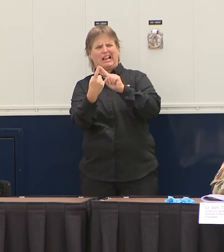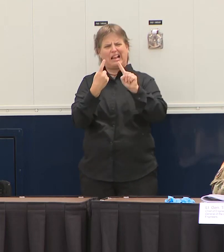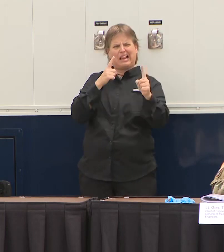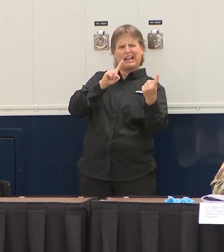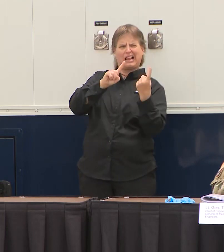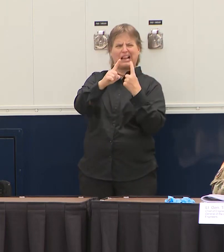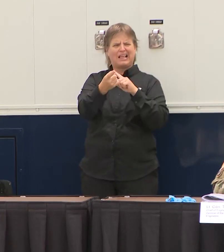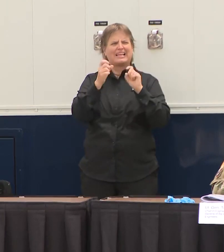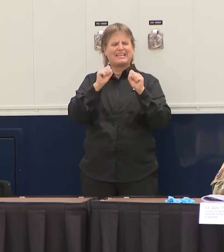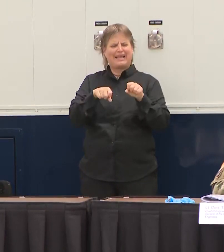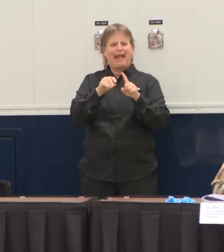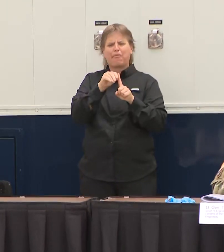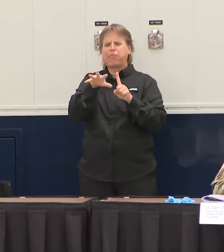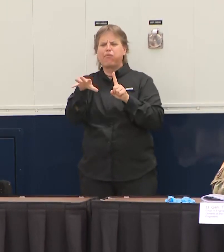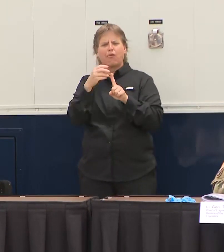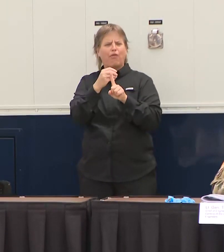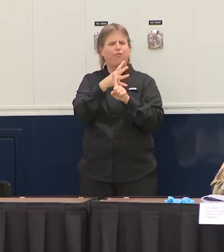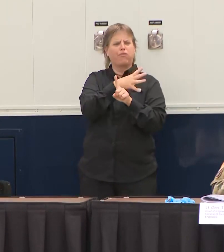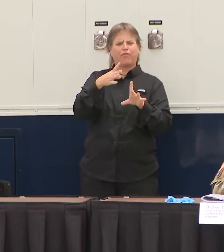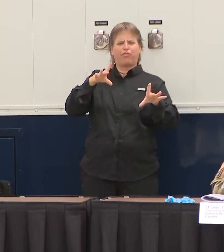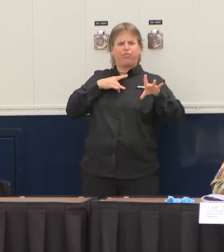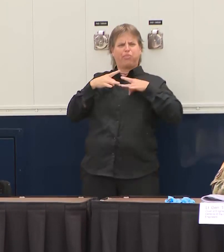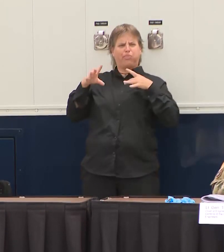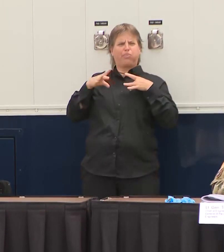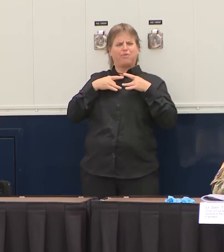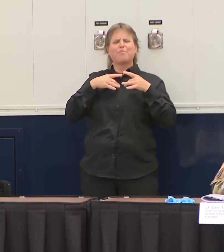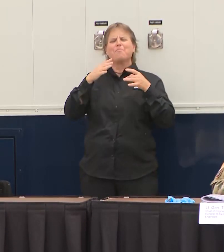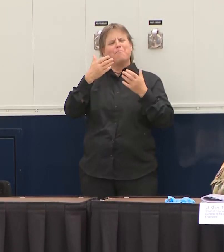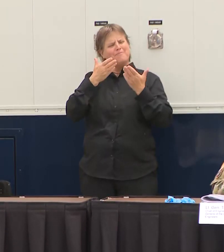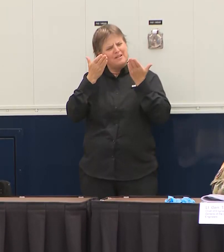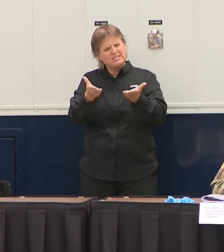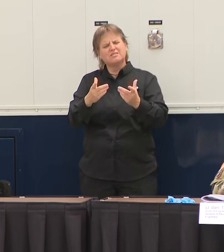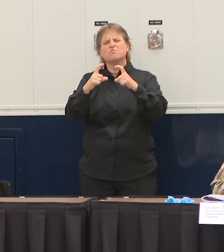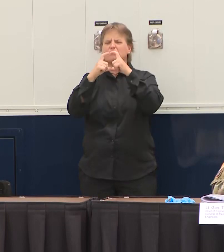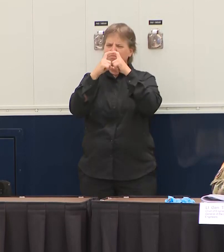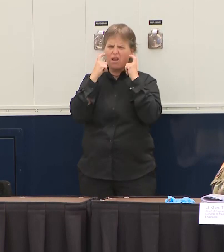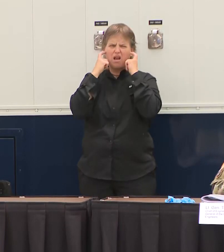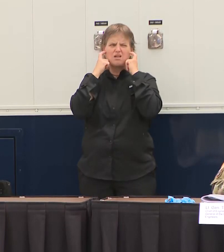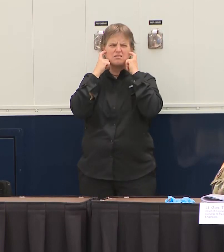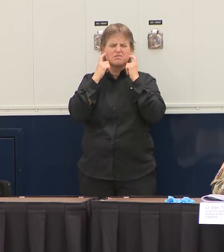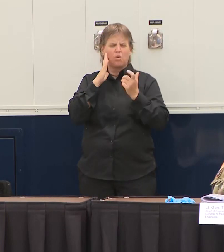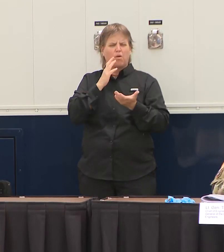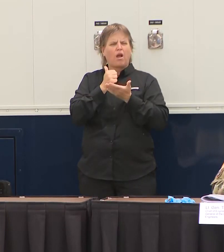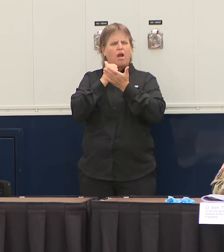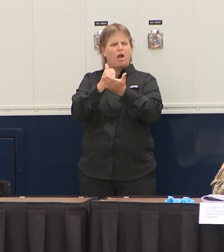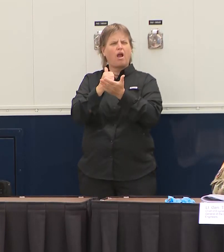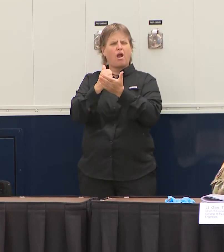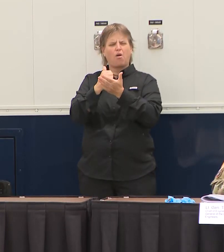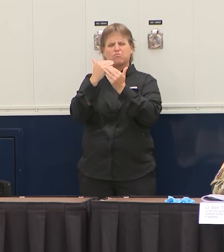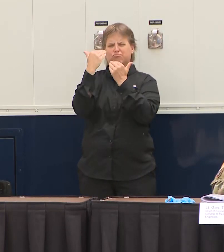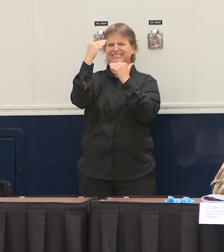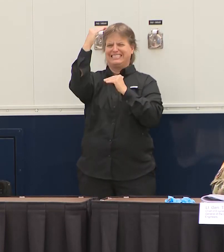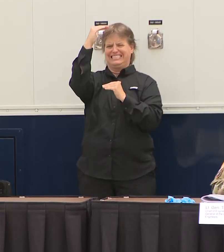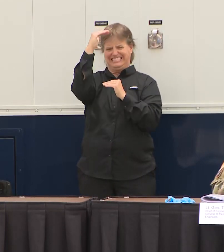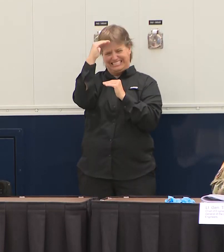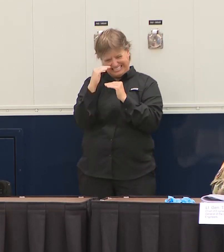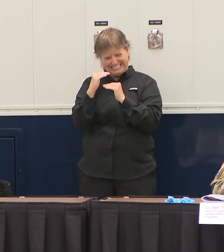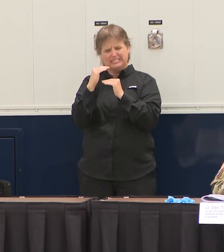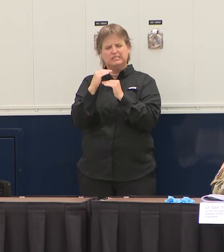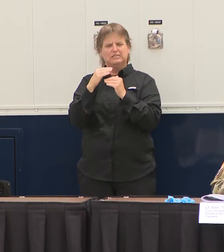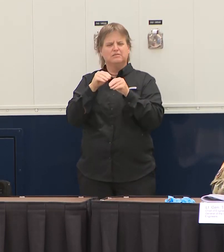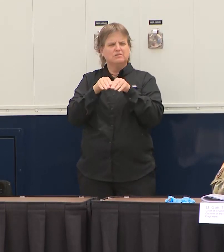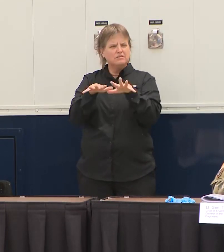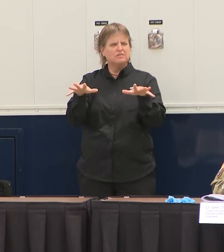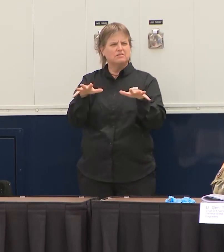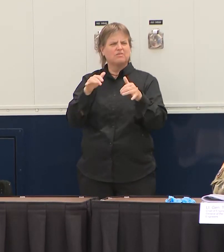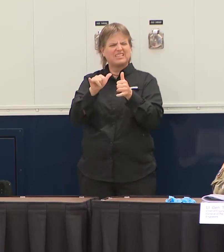mask I think could absolutely cut down on the transmissibility of this and I think that's a very important precaution so we're going to work to be able